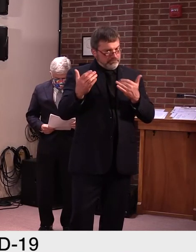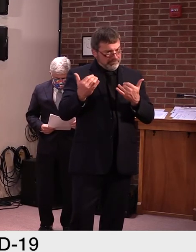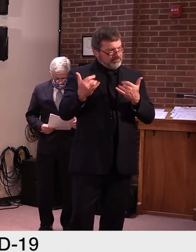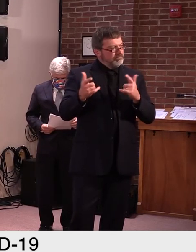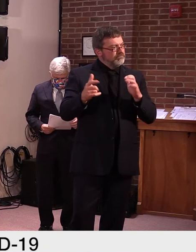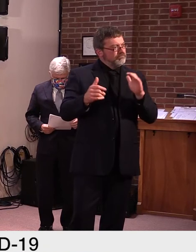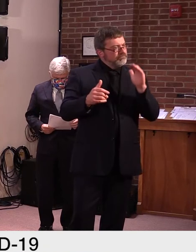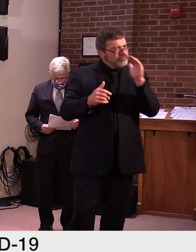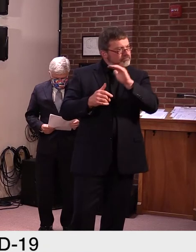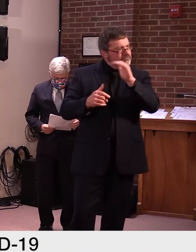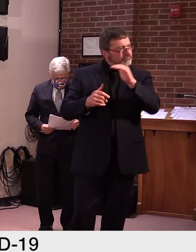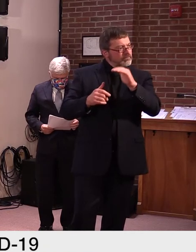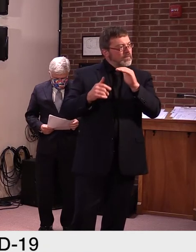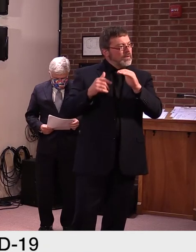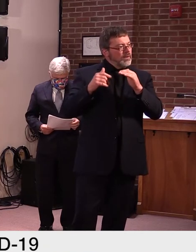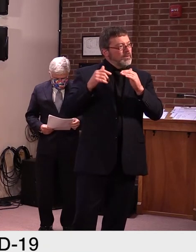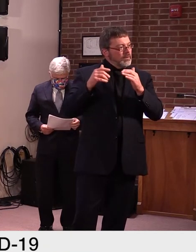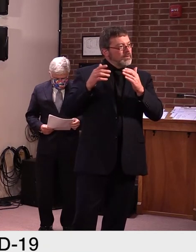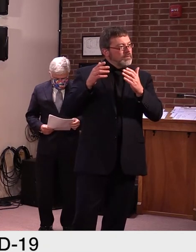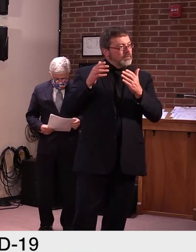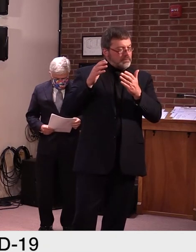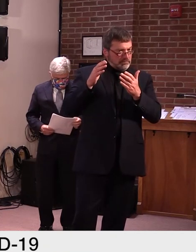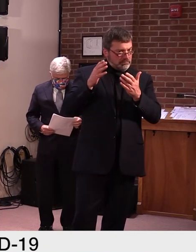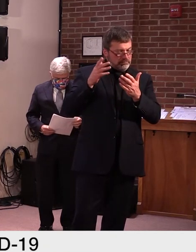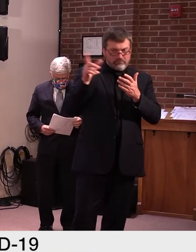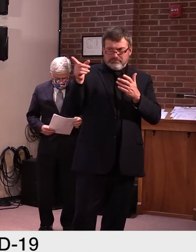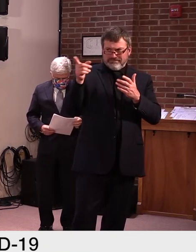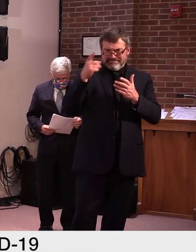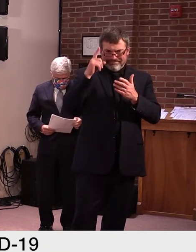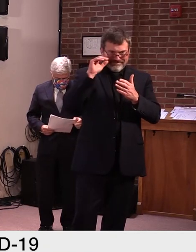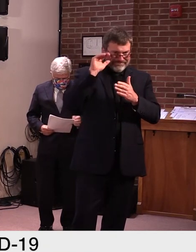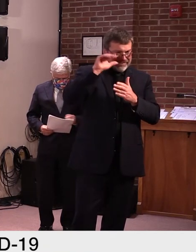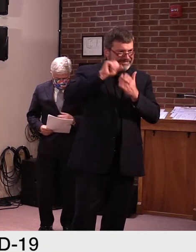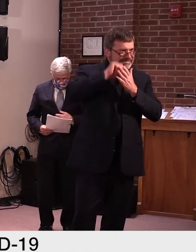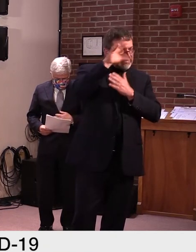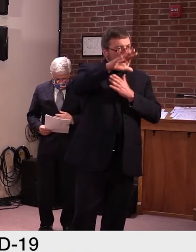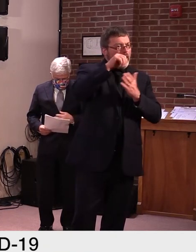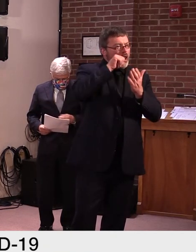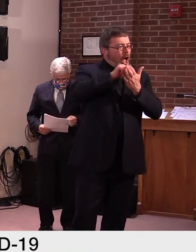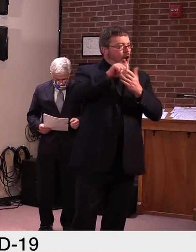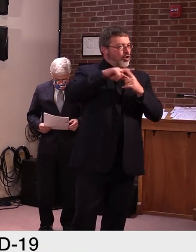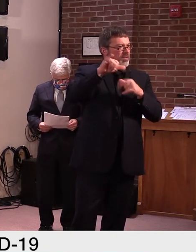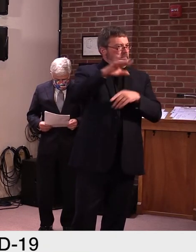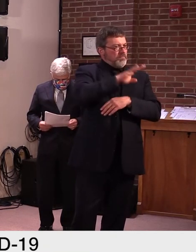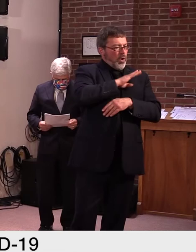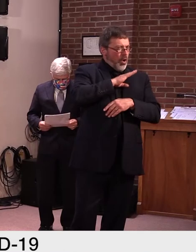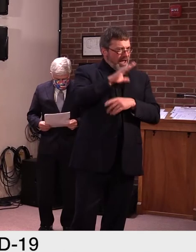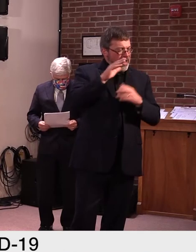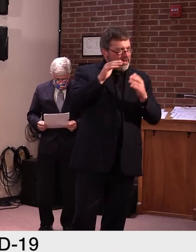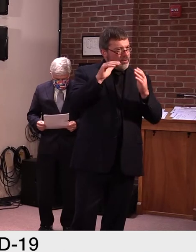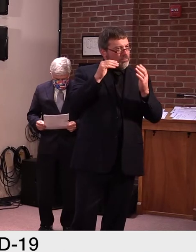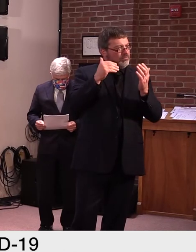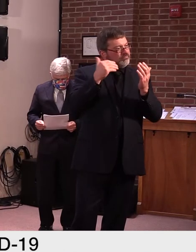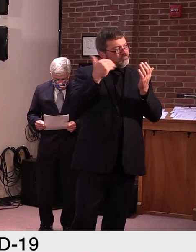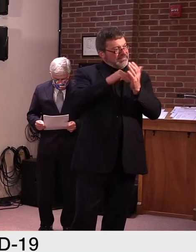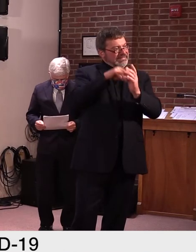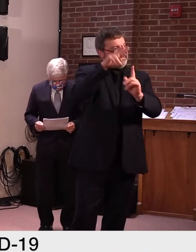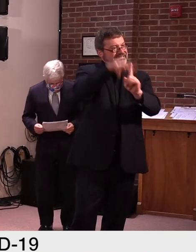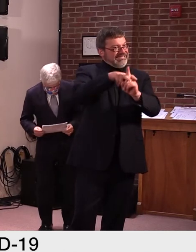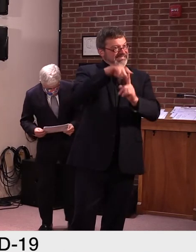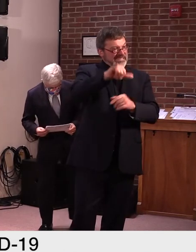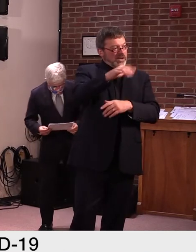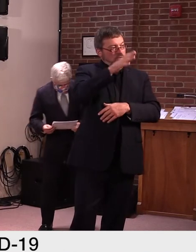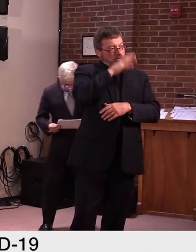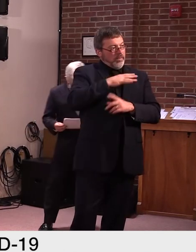send, to reappoint her, uh, or send her name to you for reappointment. The problem is that there is, this is a nine